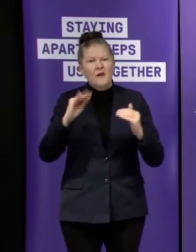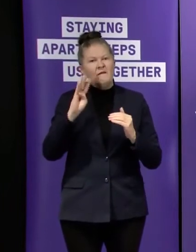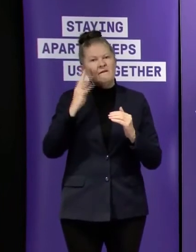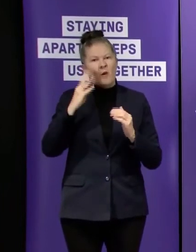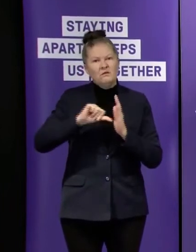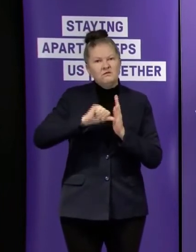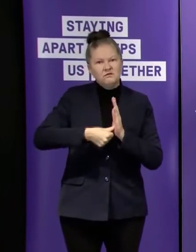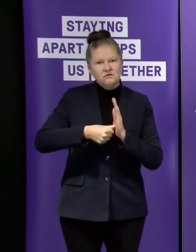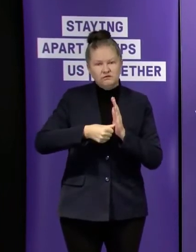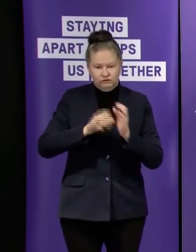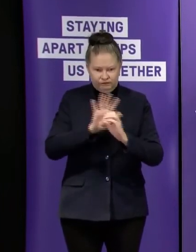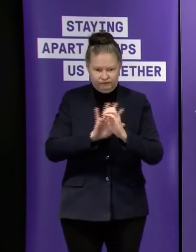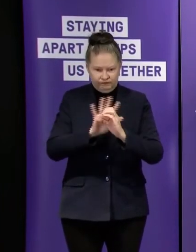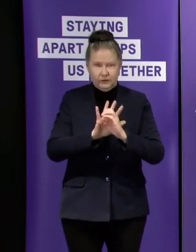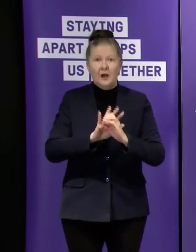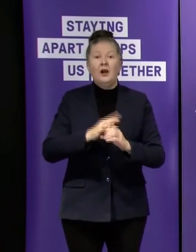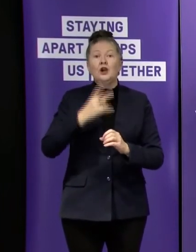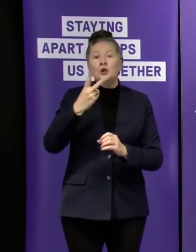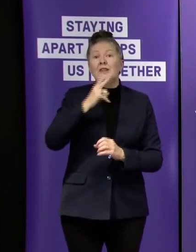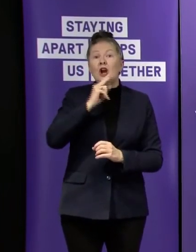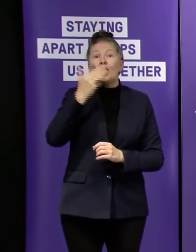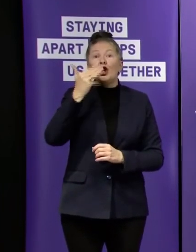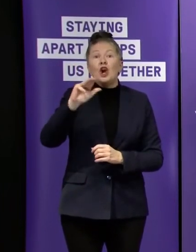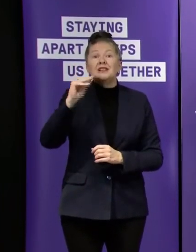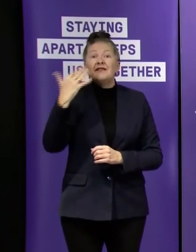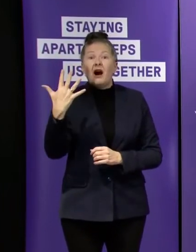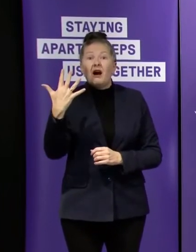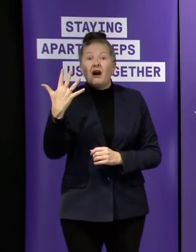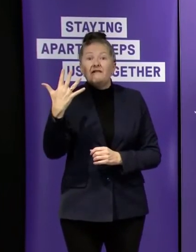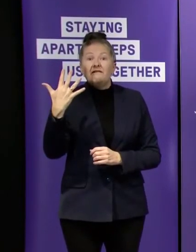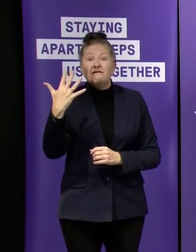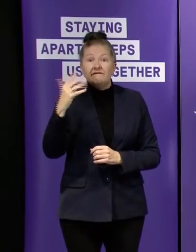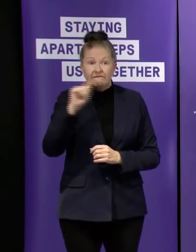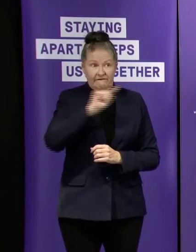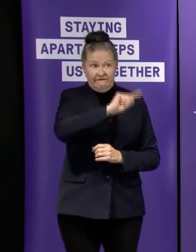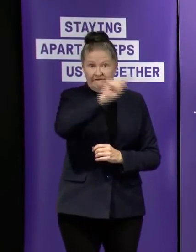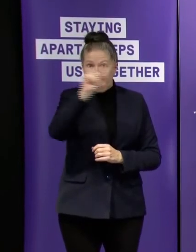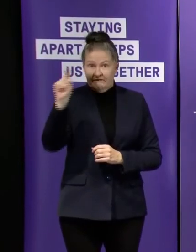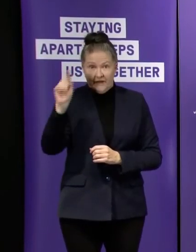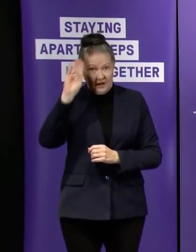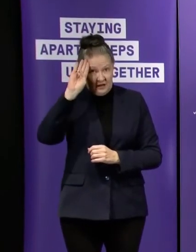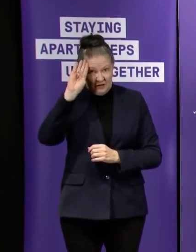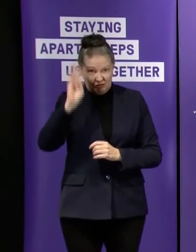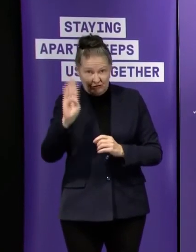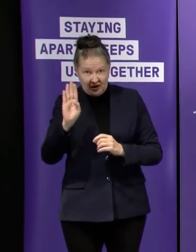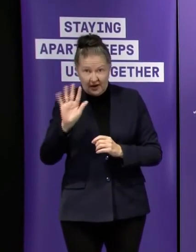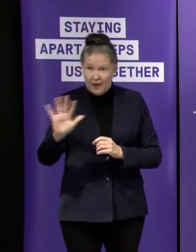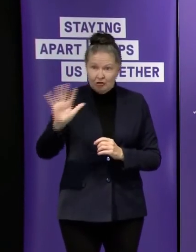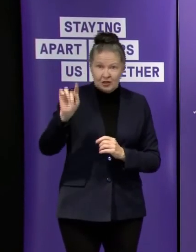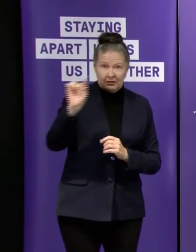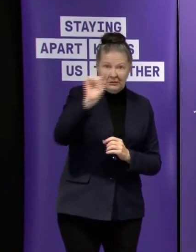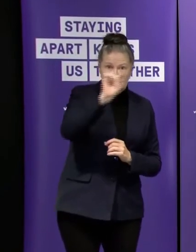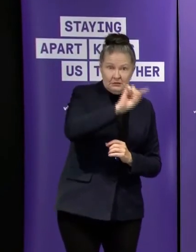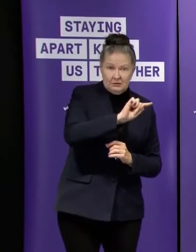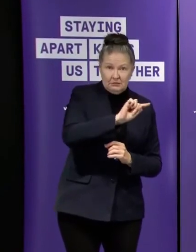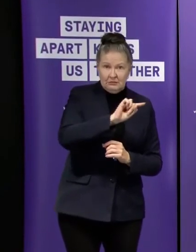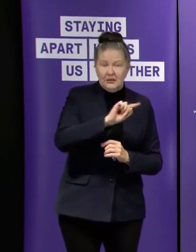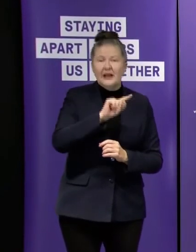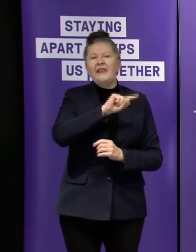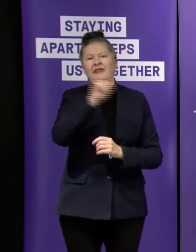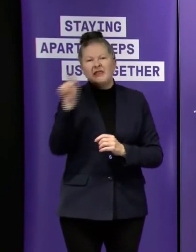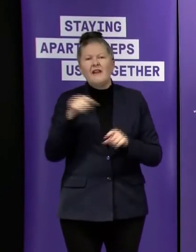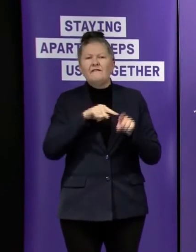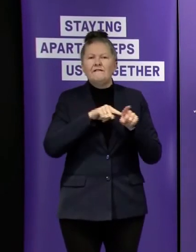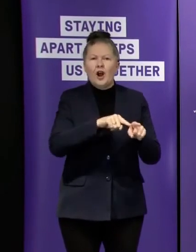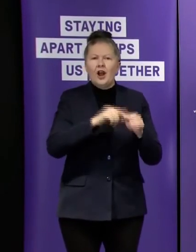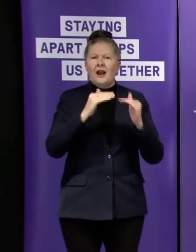local government areas there are 295 that are in regional local government areas under stage three